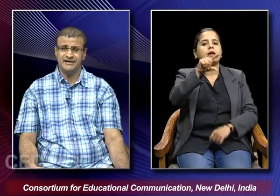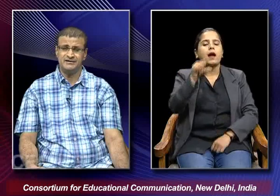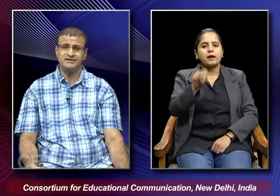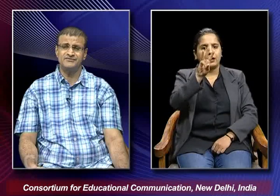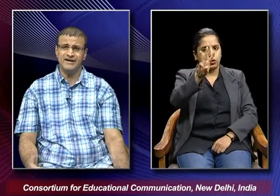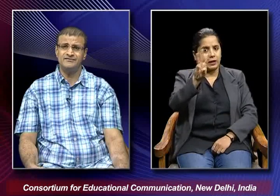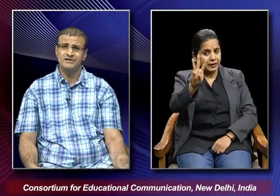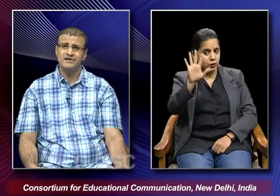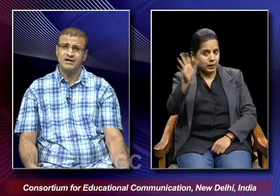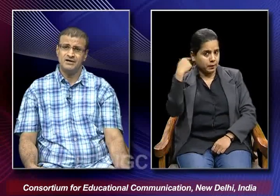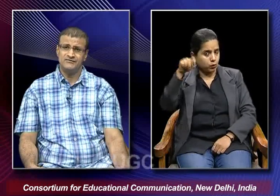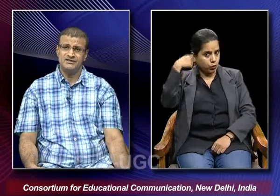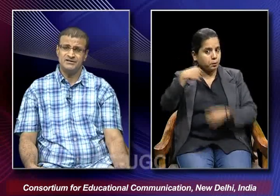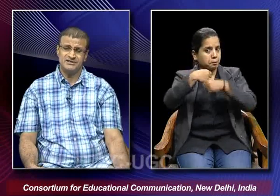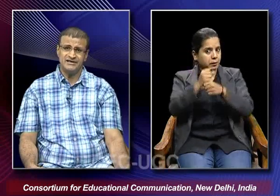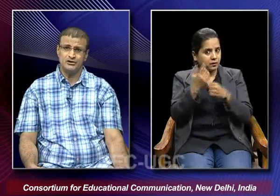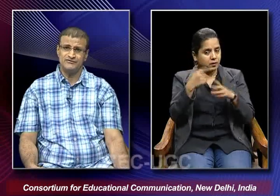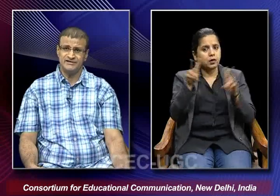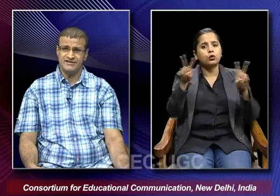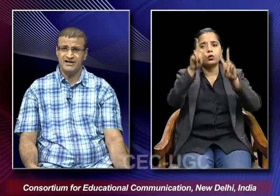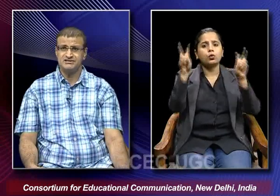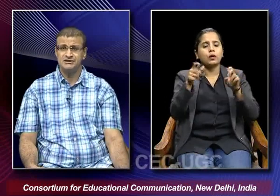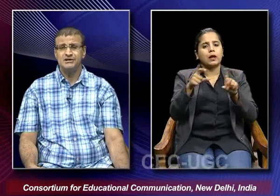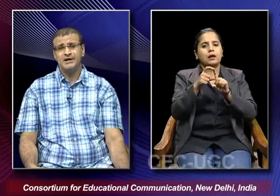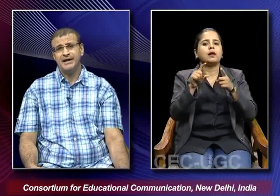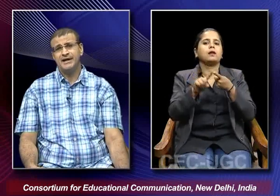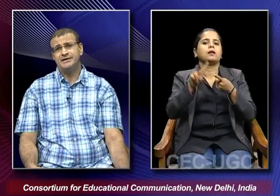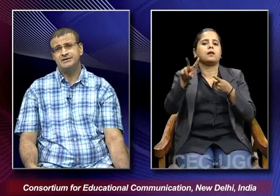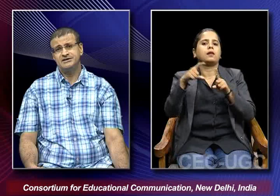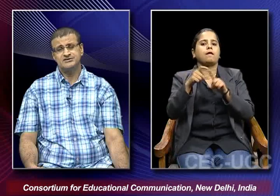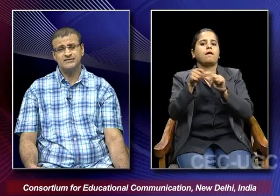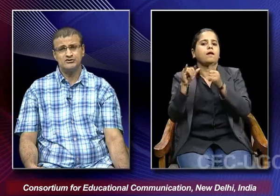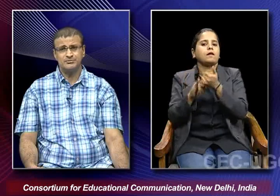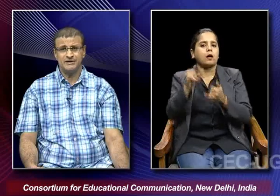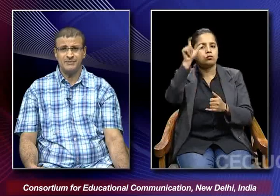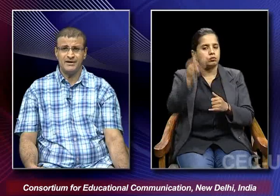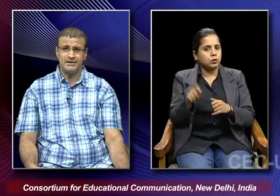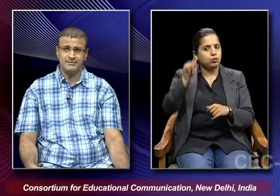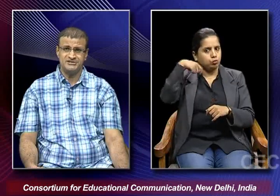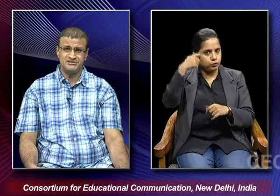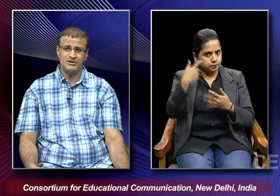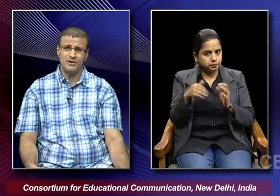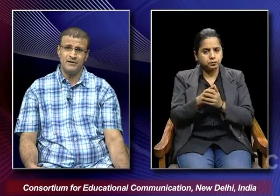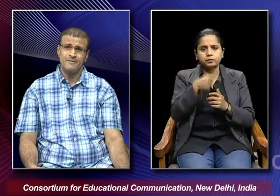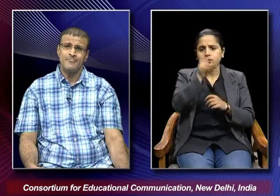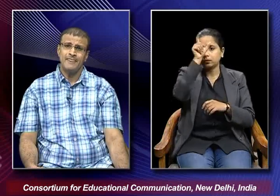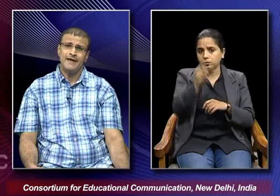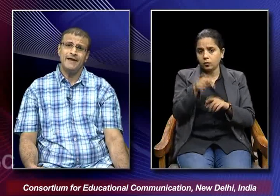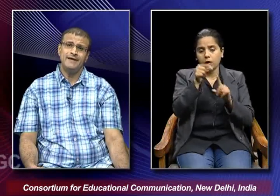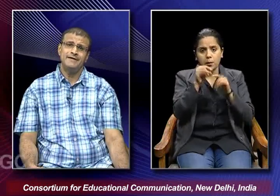35 with the title of devdas and this film was made by pc barua